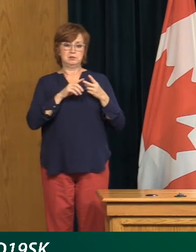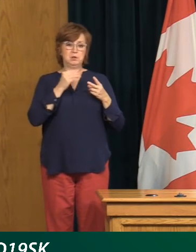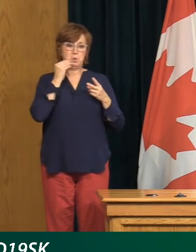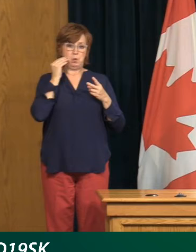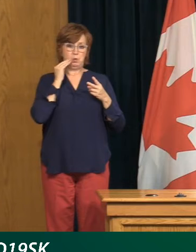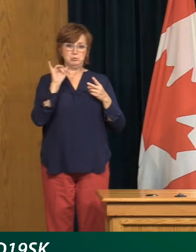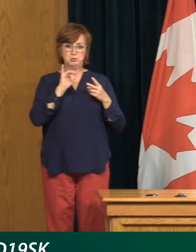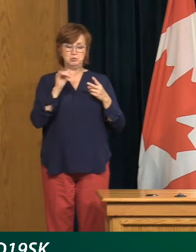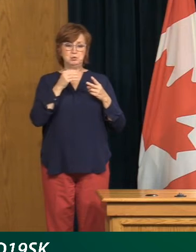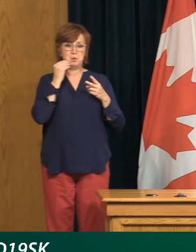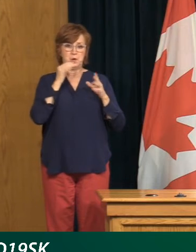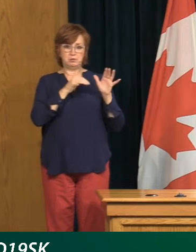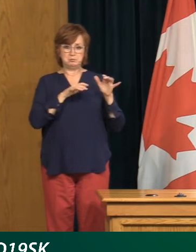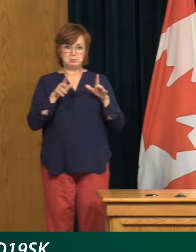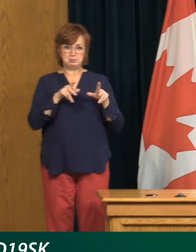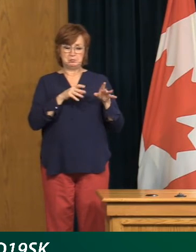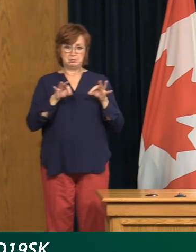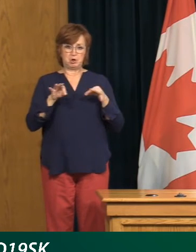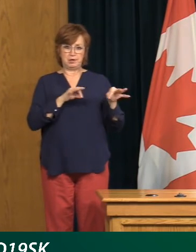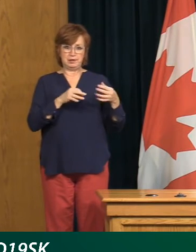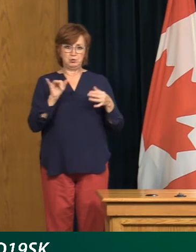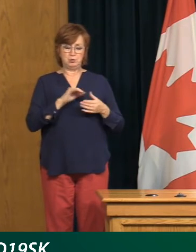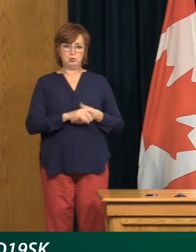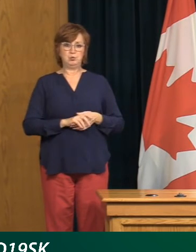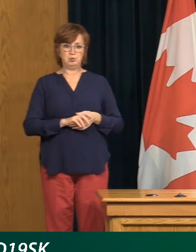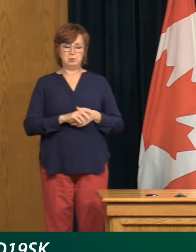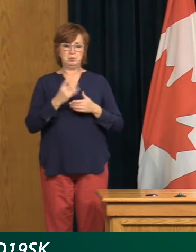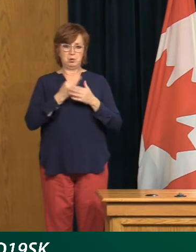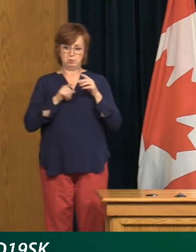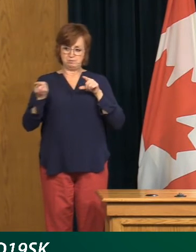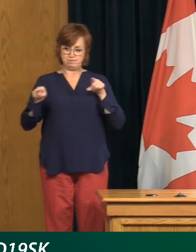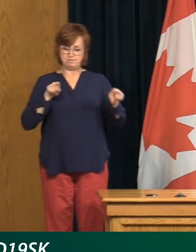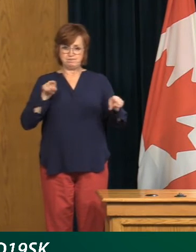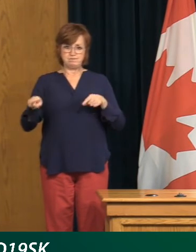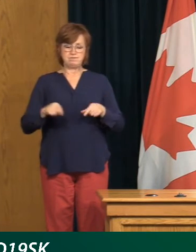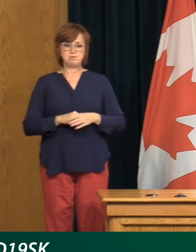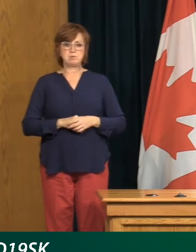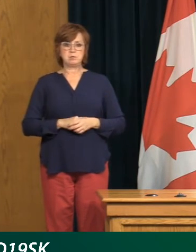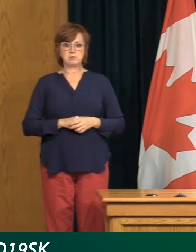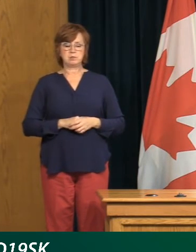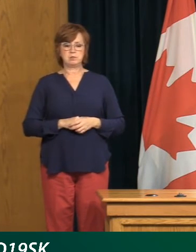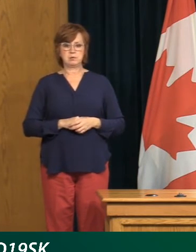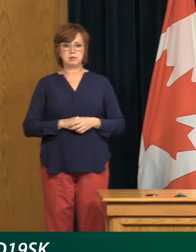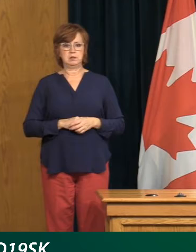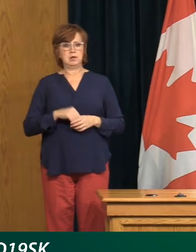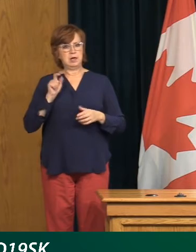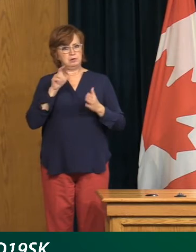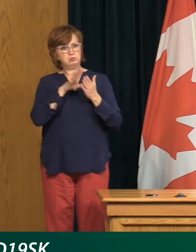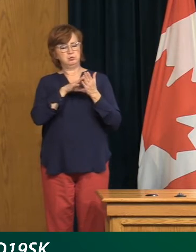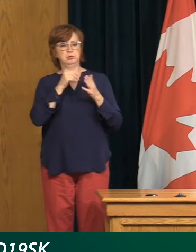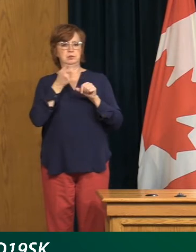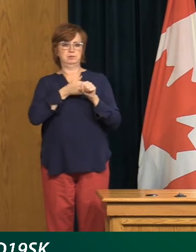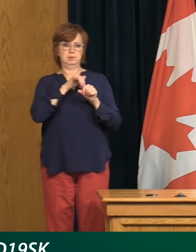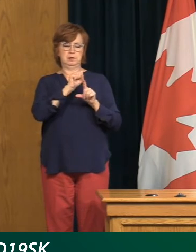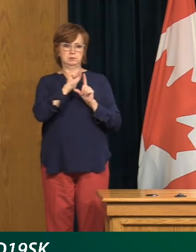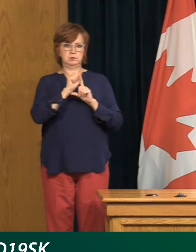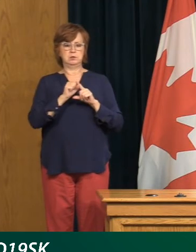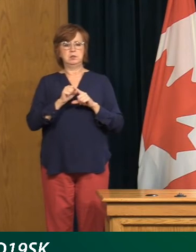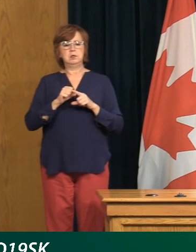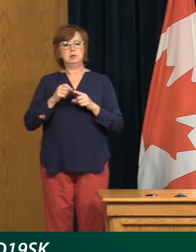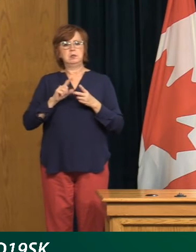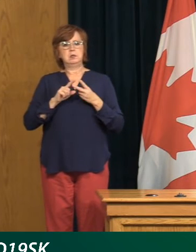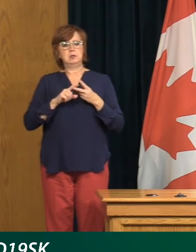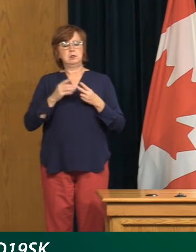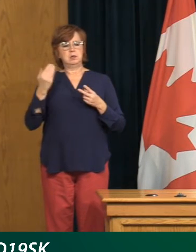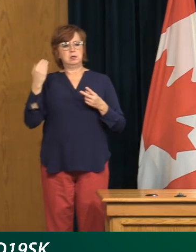you know, events that happen about what further can we improve and update guidelines from those learnings. For example, in gyms,